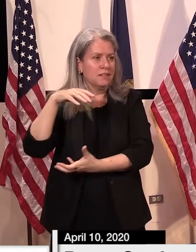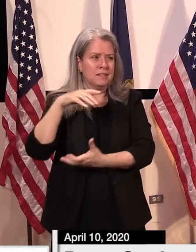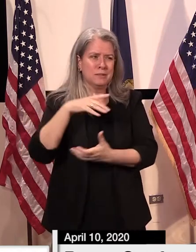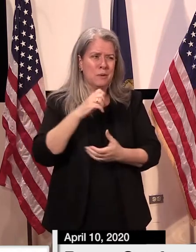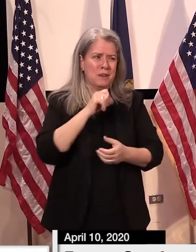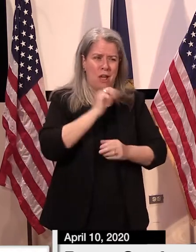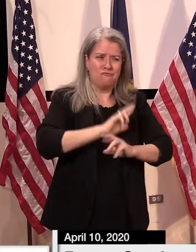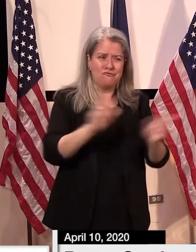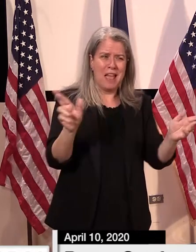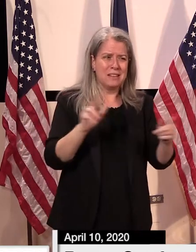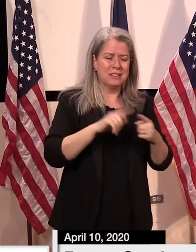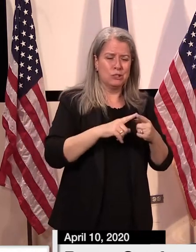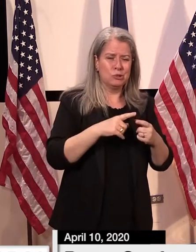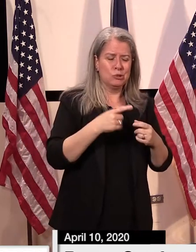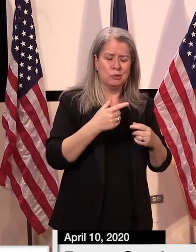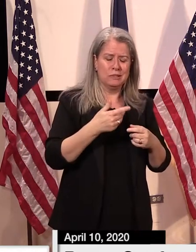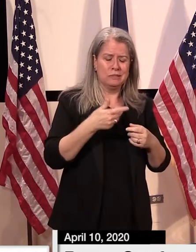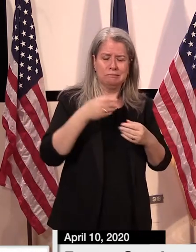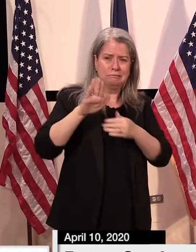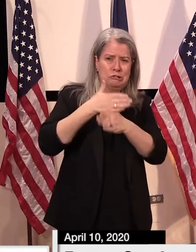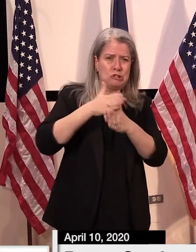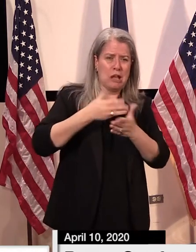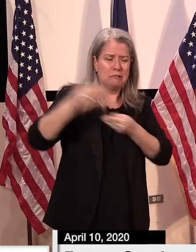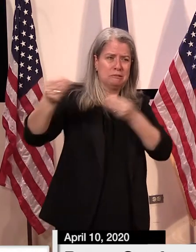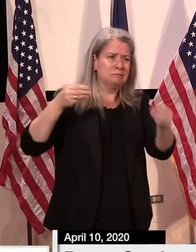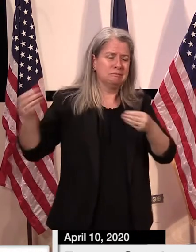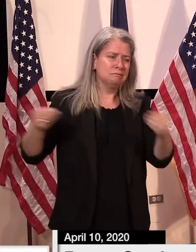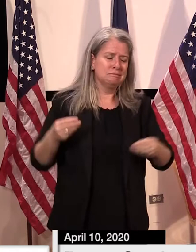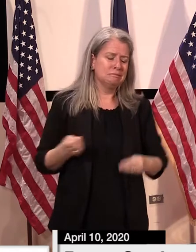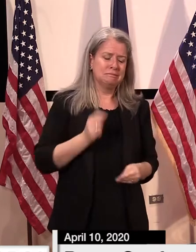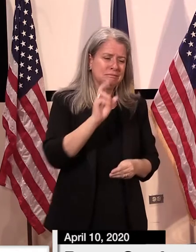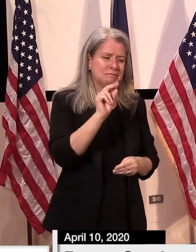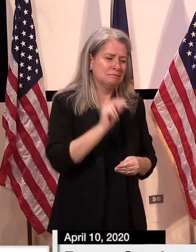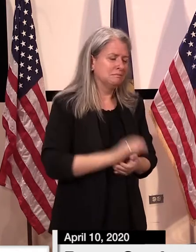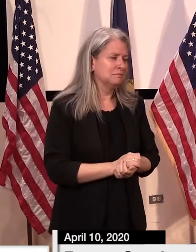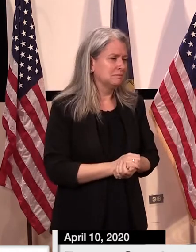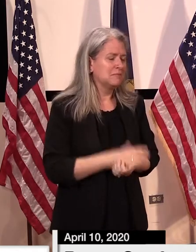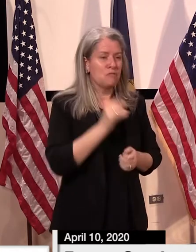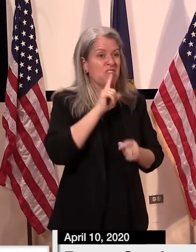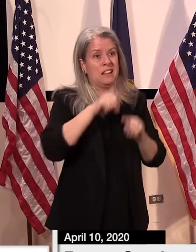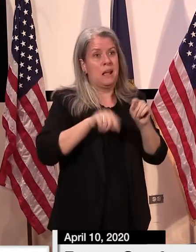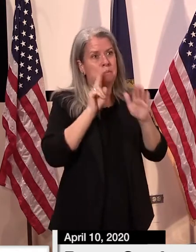more work to do before we're able to begin predicting that.